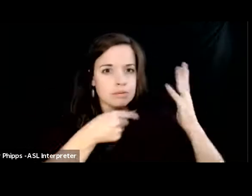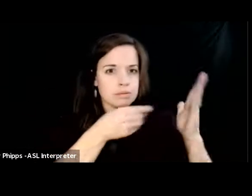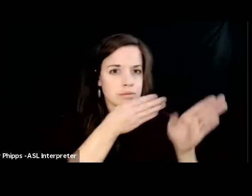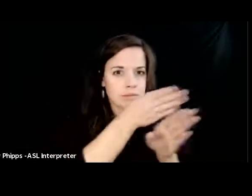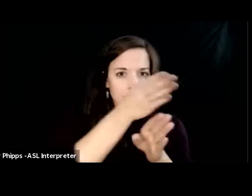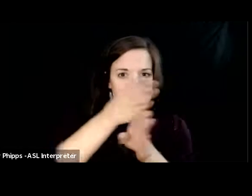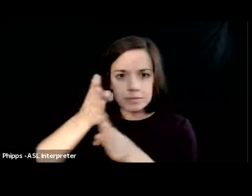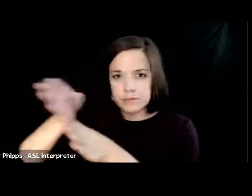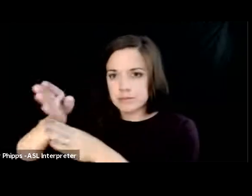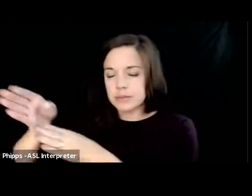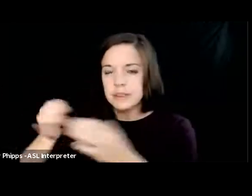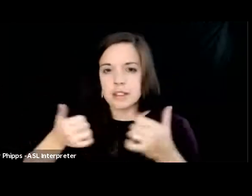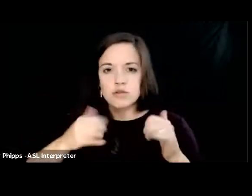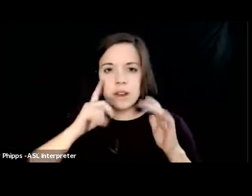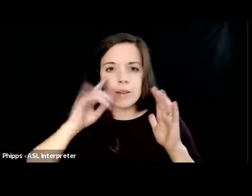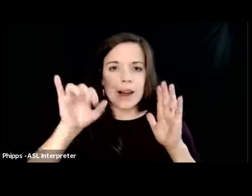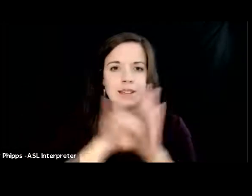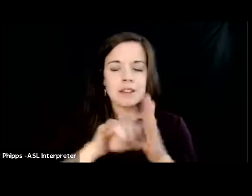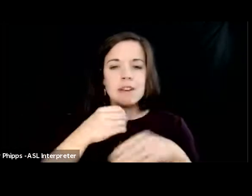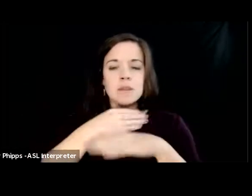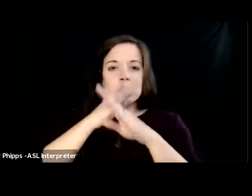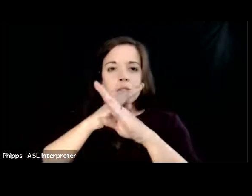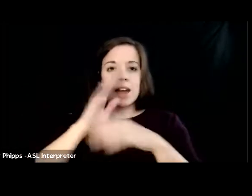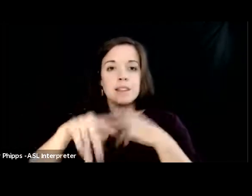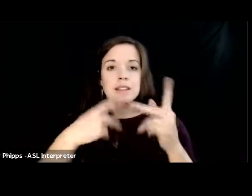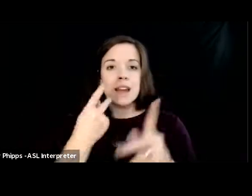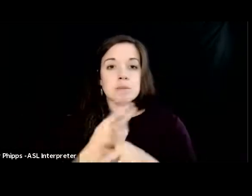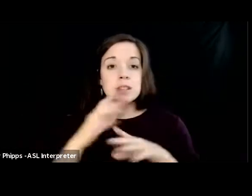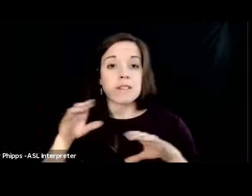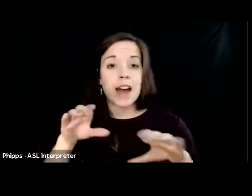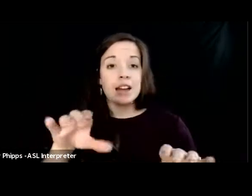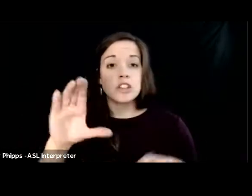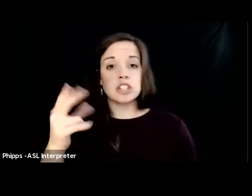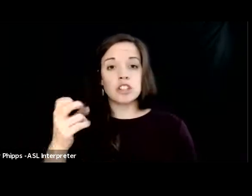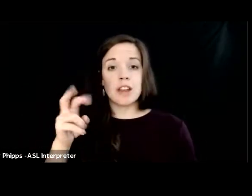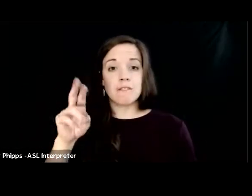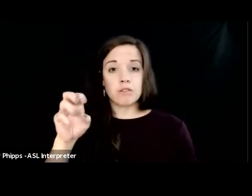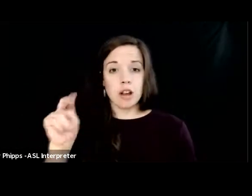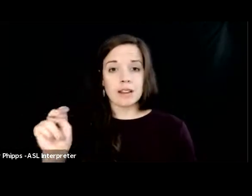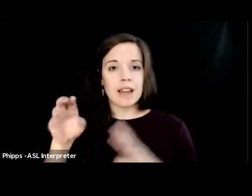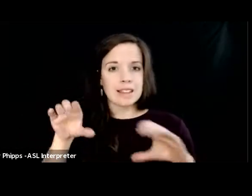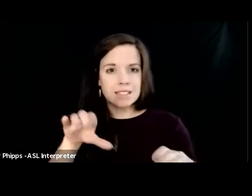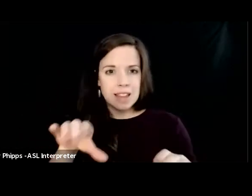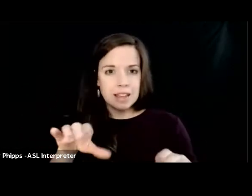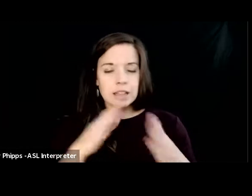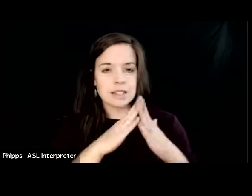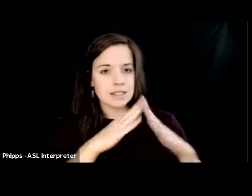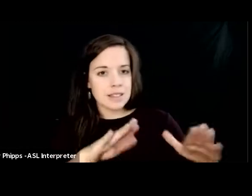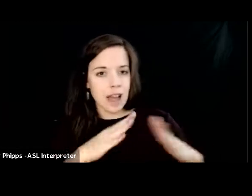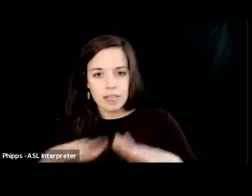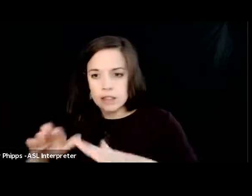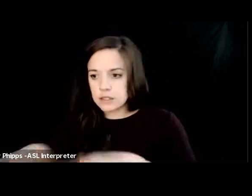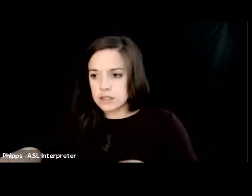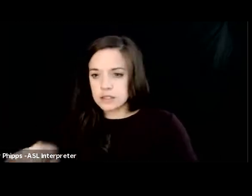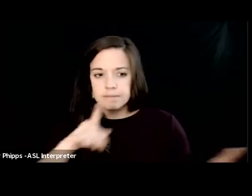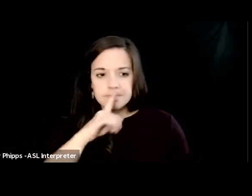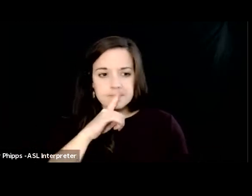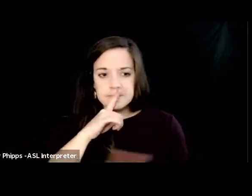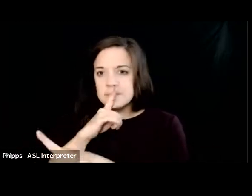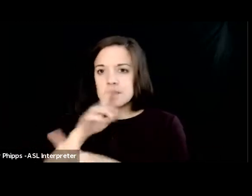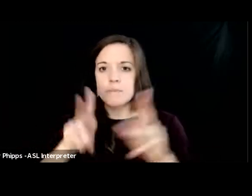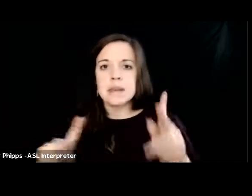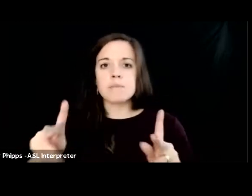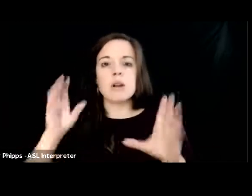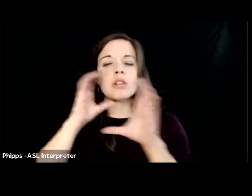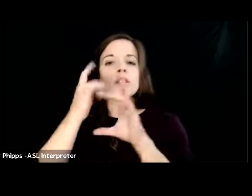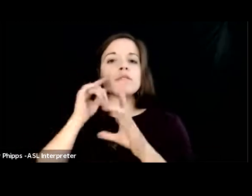identify and prevent the types of actions that chevron has taken to silence those people looking for justice